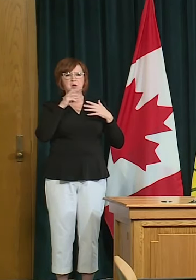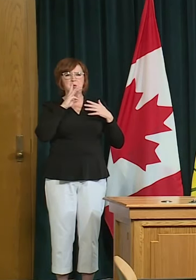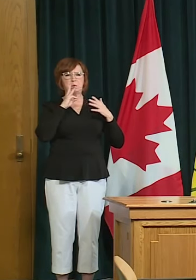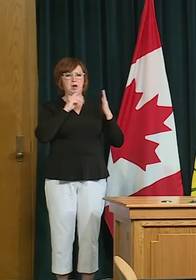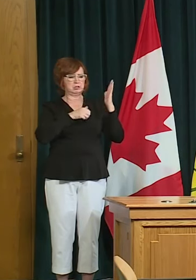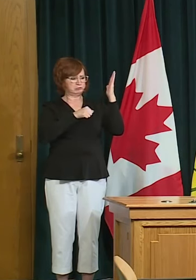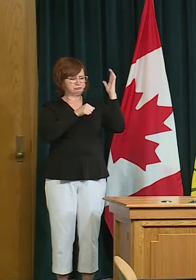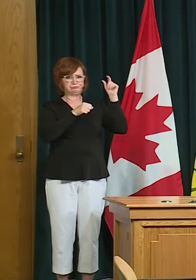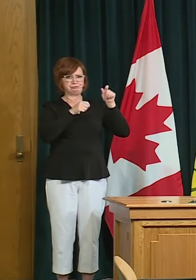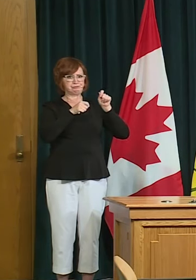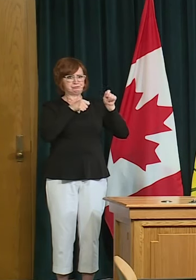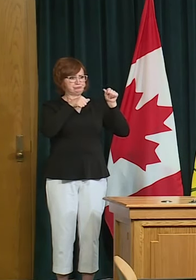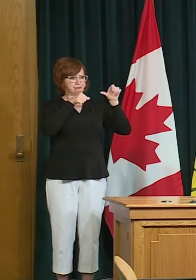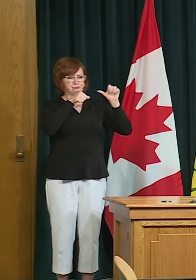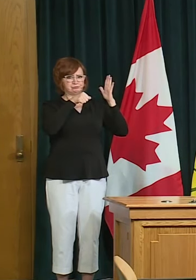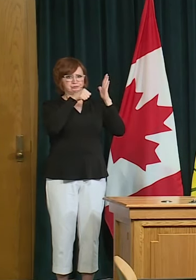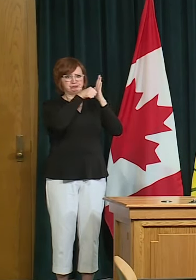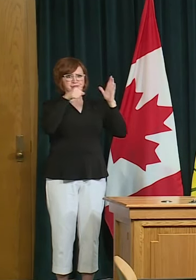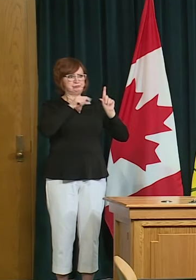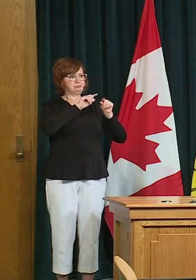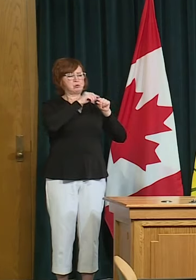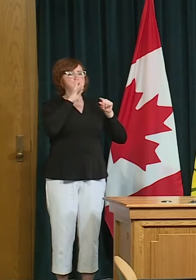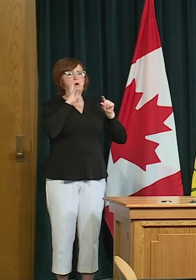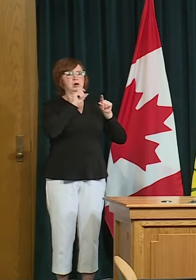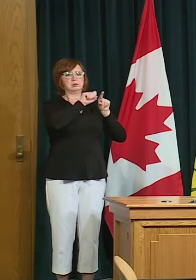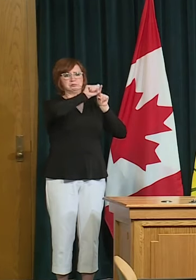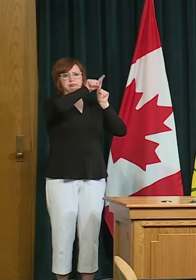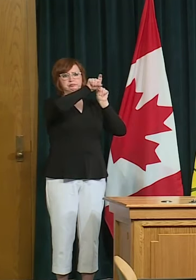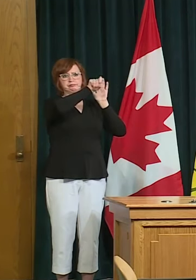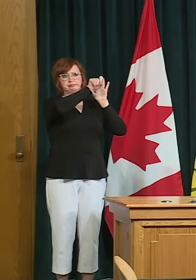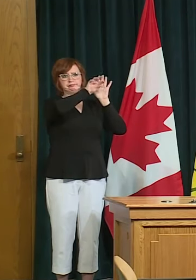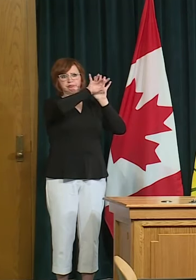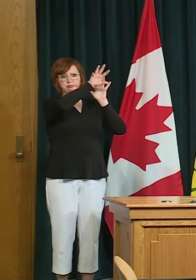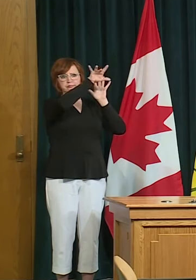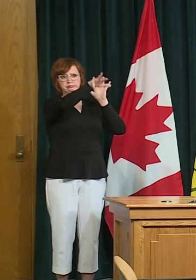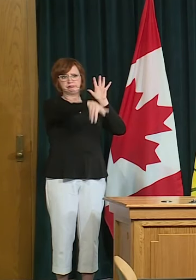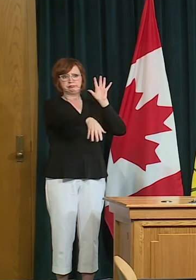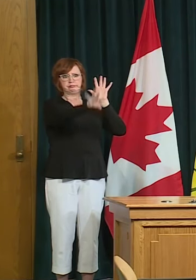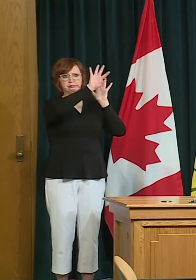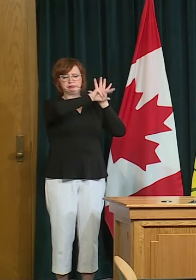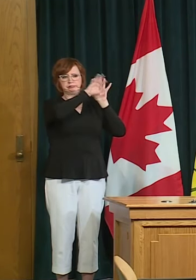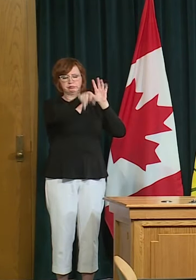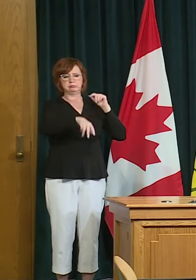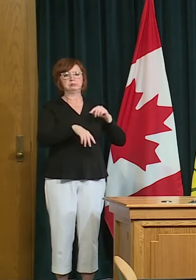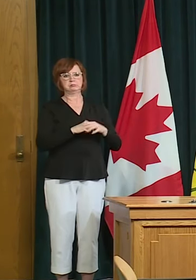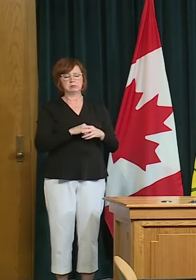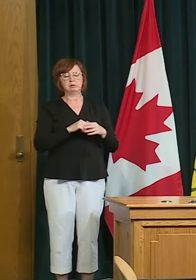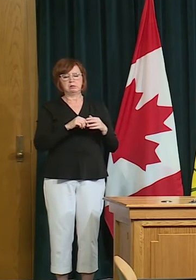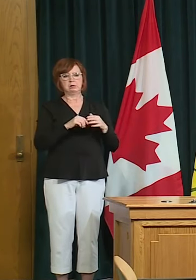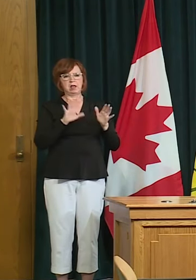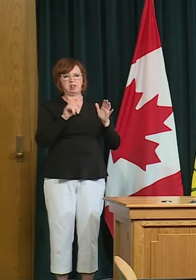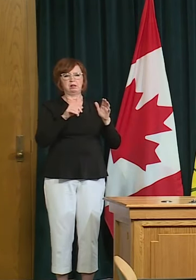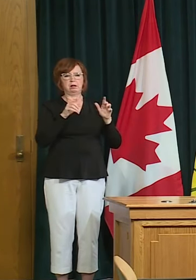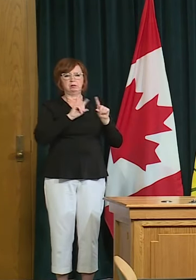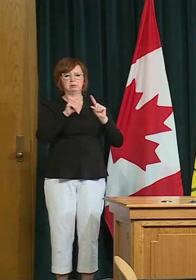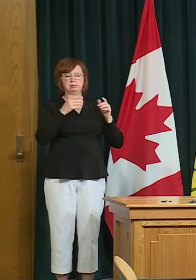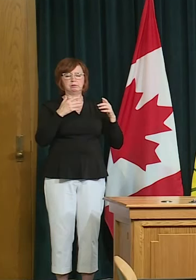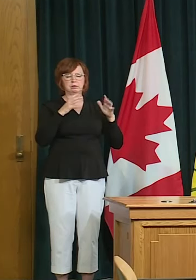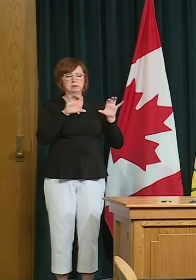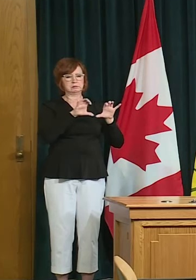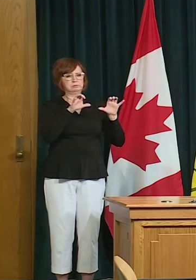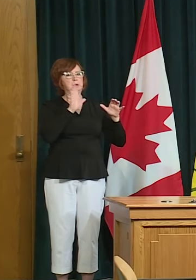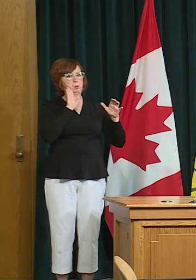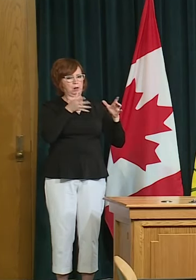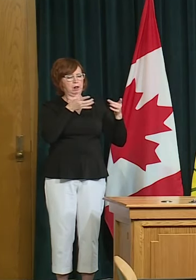along with some initial guidance but then that guidance will be further developed over the next coming one or two weeks and then phase 4